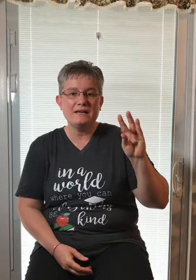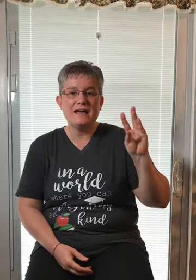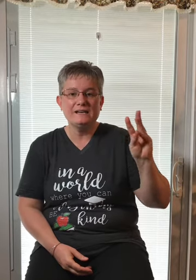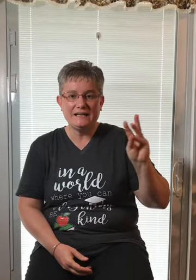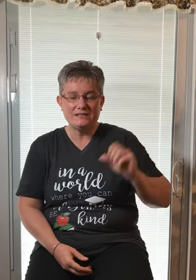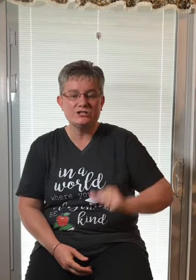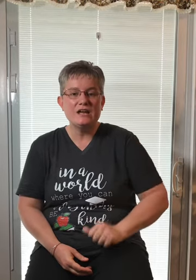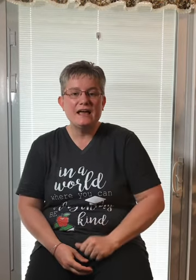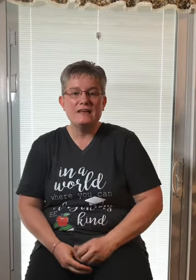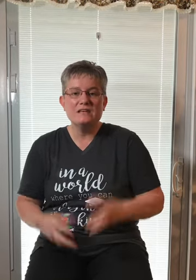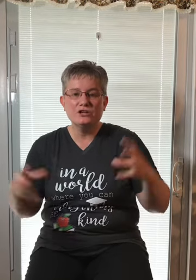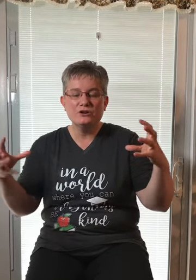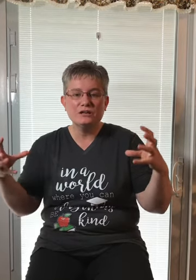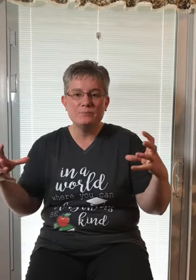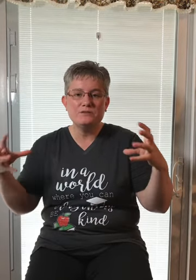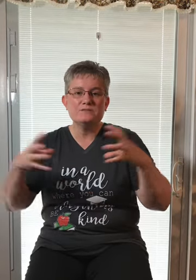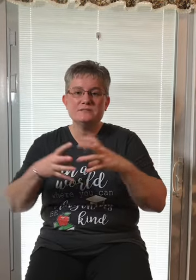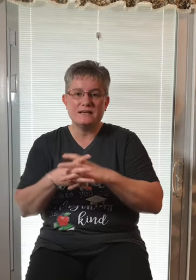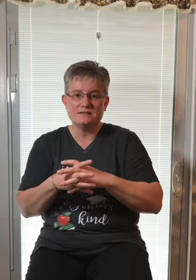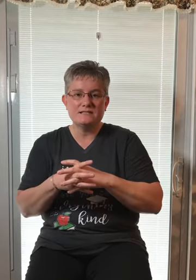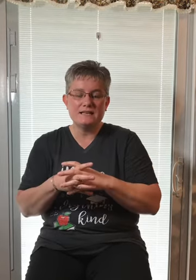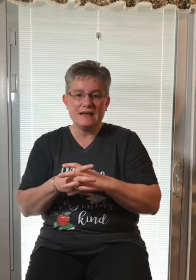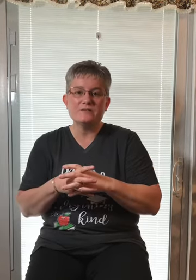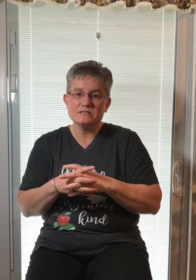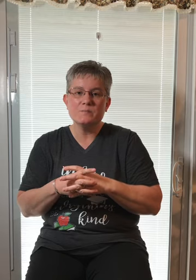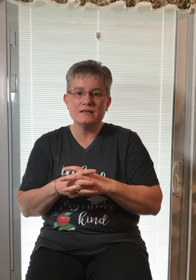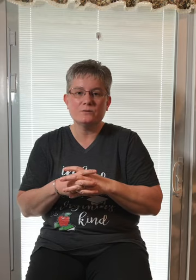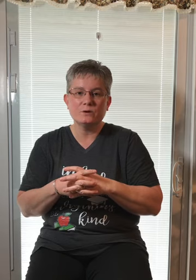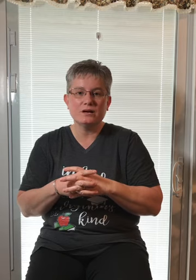out each, and then you're going to put those sounds together to make the word.